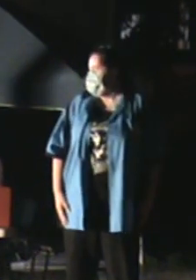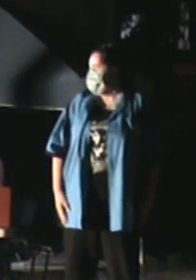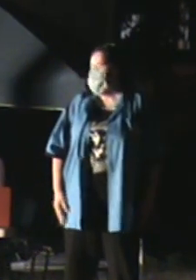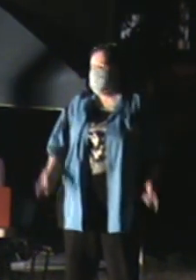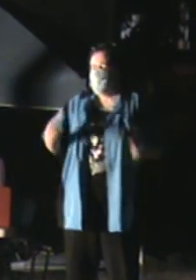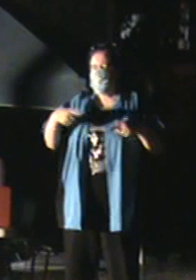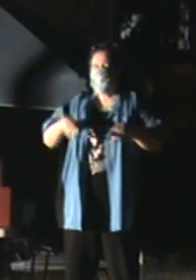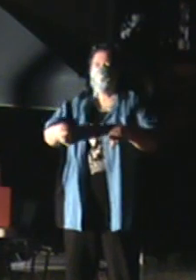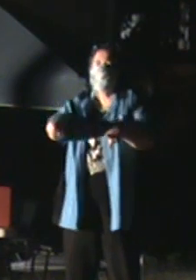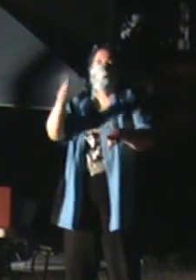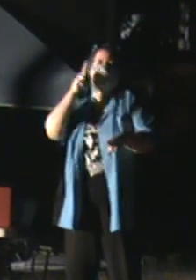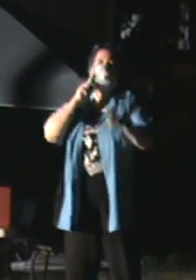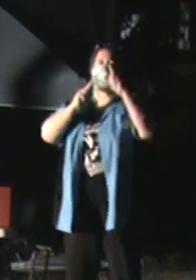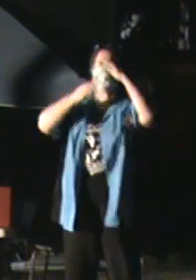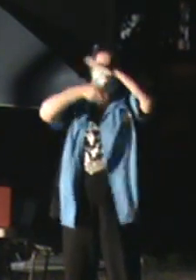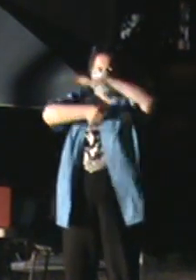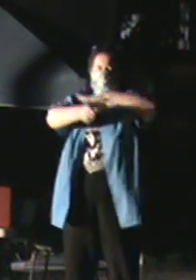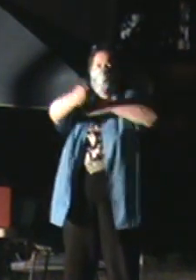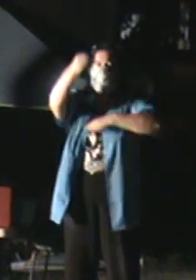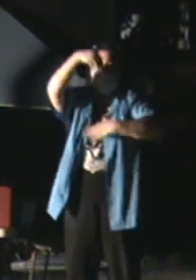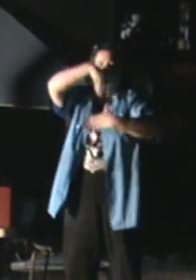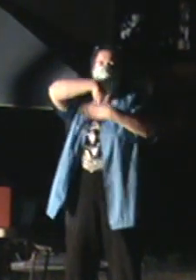With eyes that hide the man within